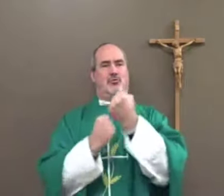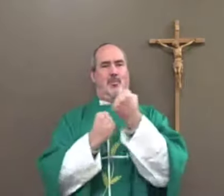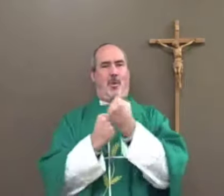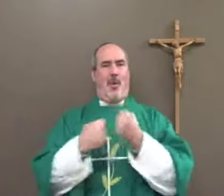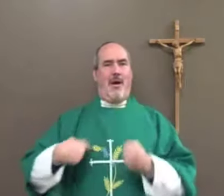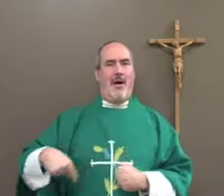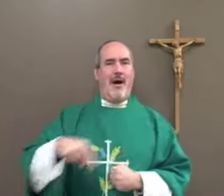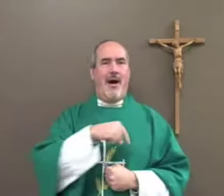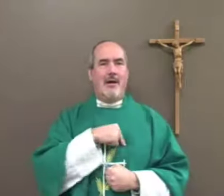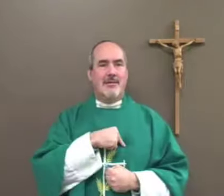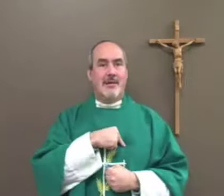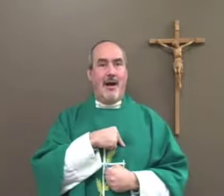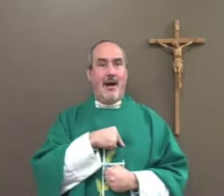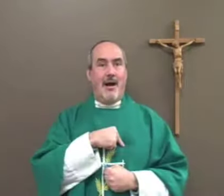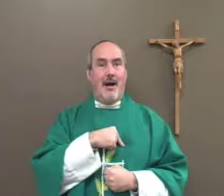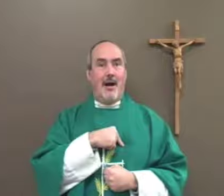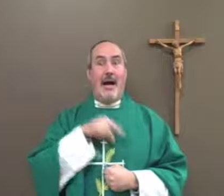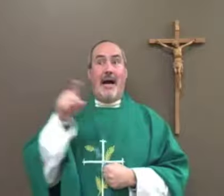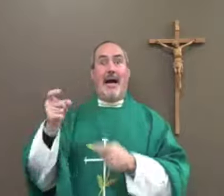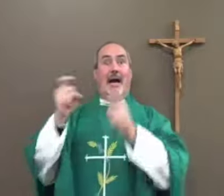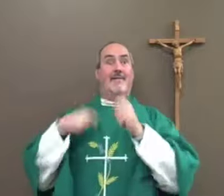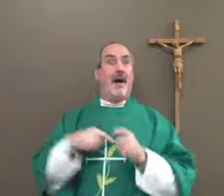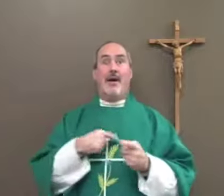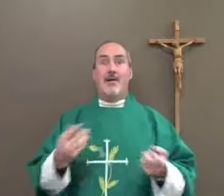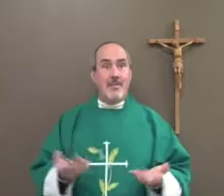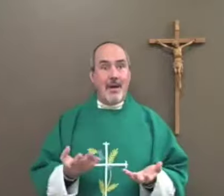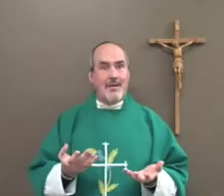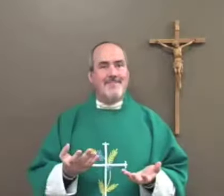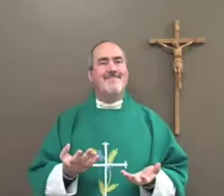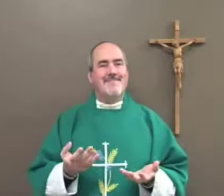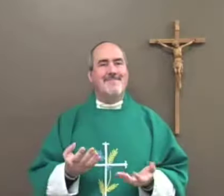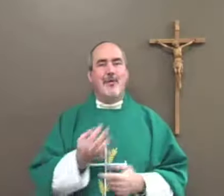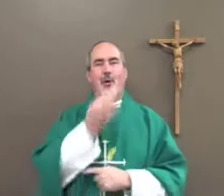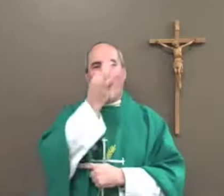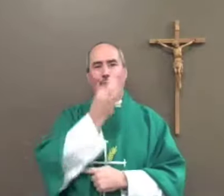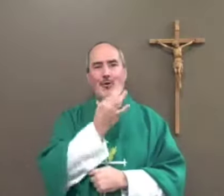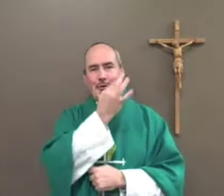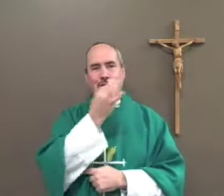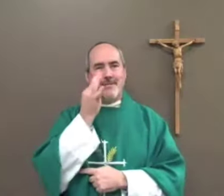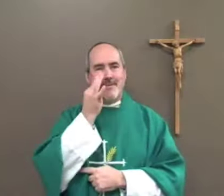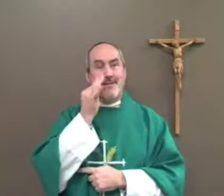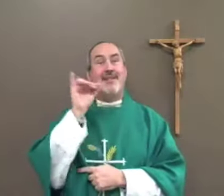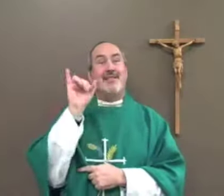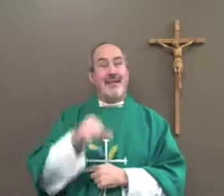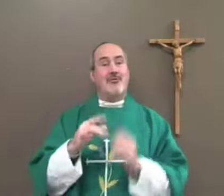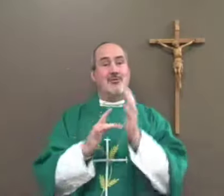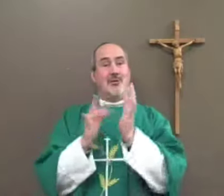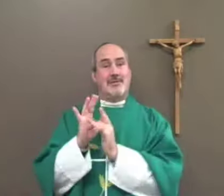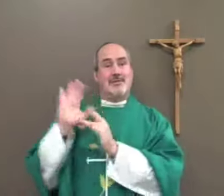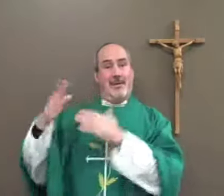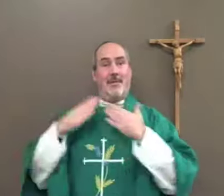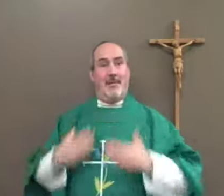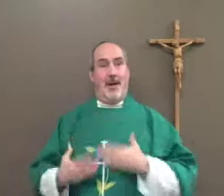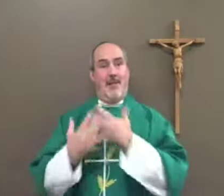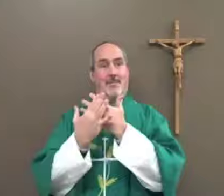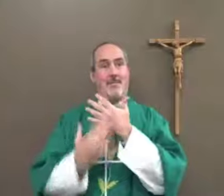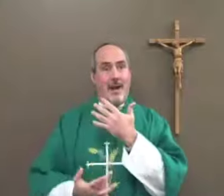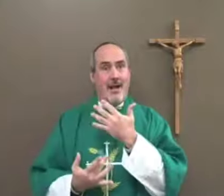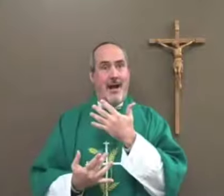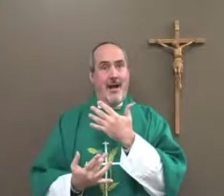to support us and wants us to keep going. So he gives us communion, Jesus' body and blood.